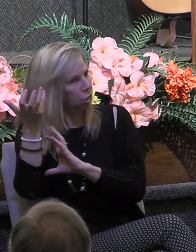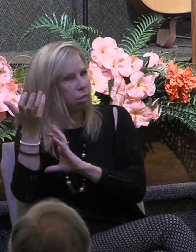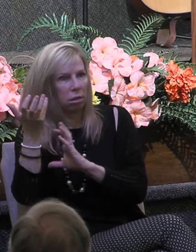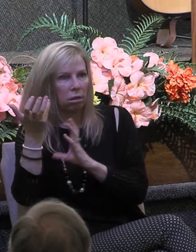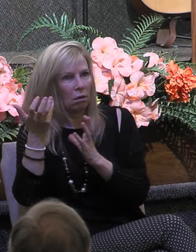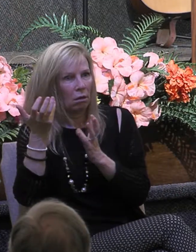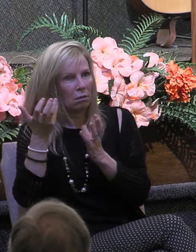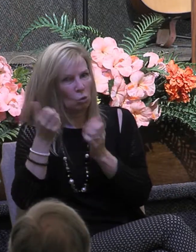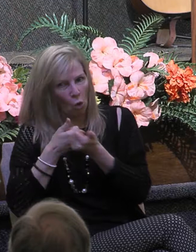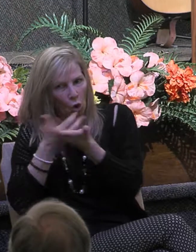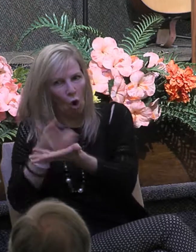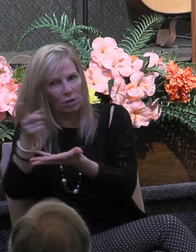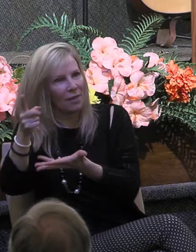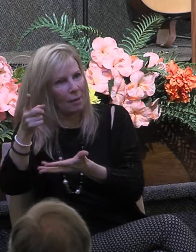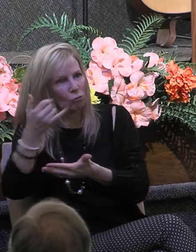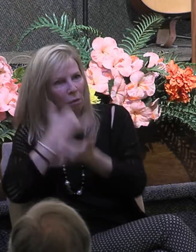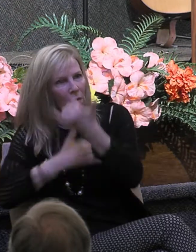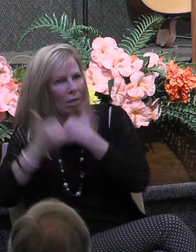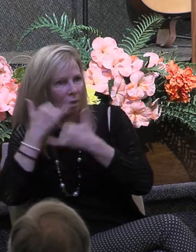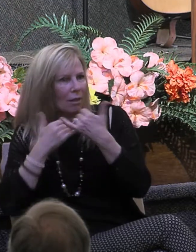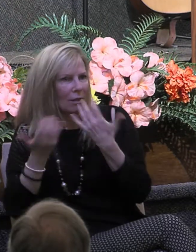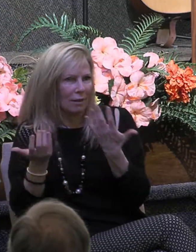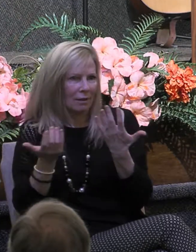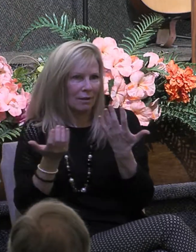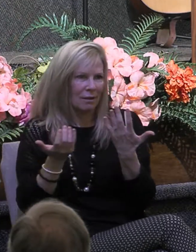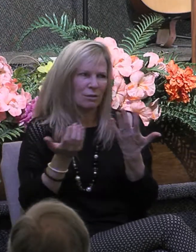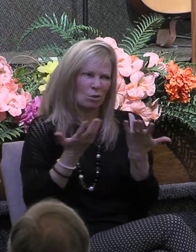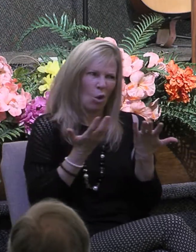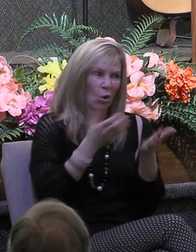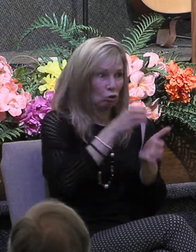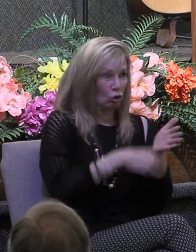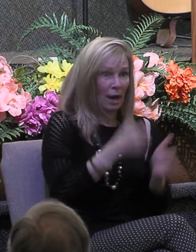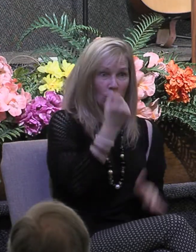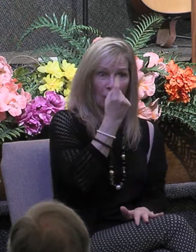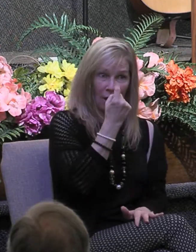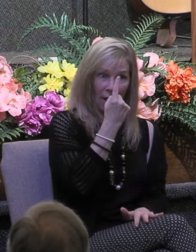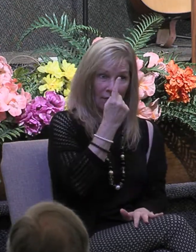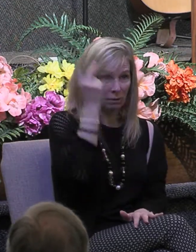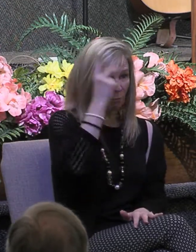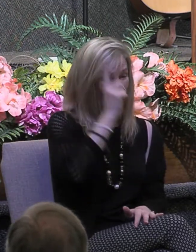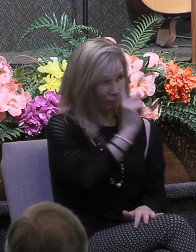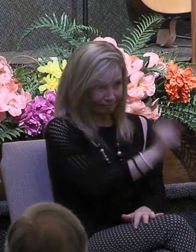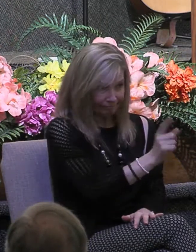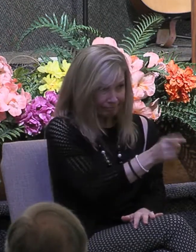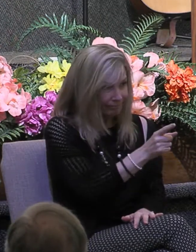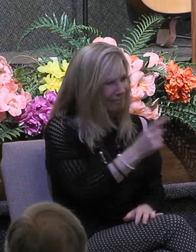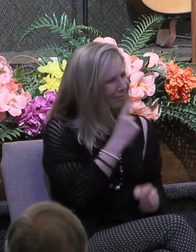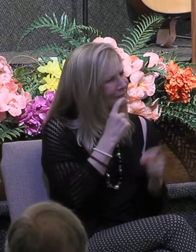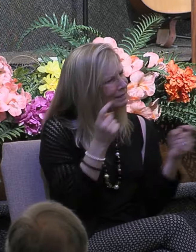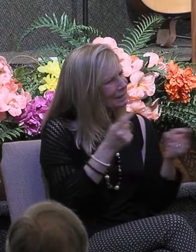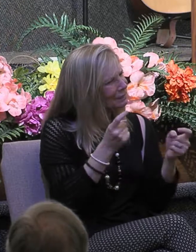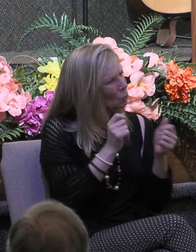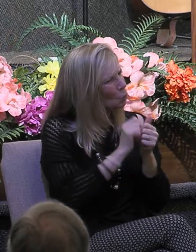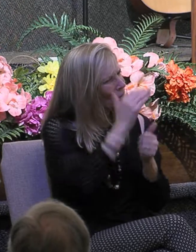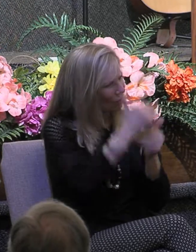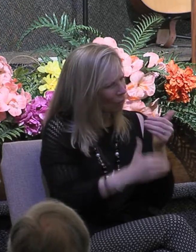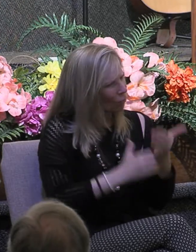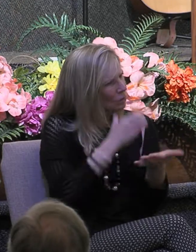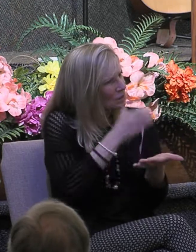were to participate in those things. In chapter 11, Paul scolded them for the sinful way they approached the Lord's Supper. Believe it or not, some of them were